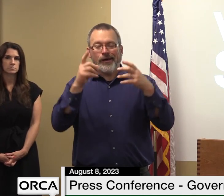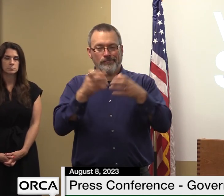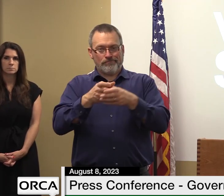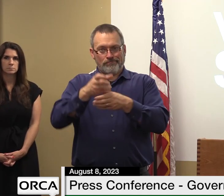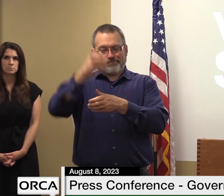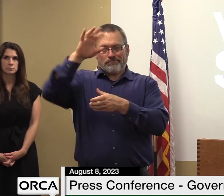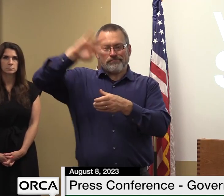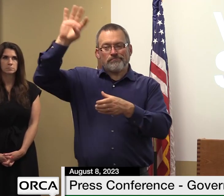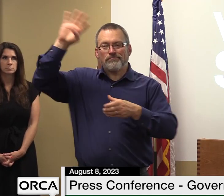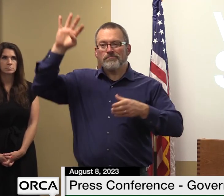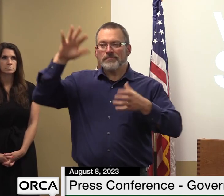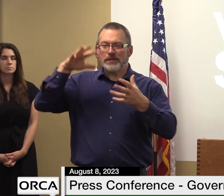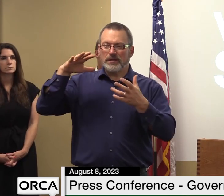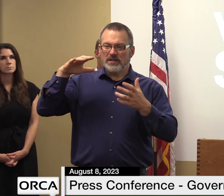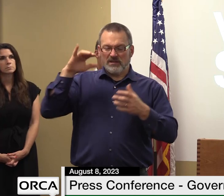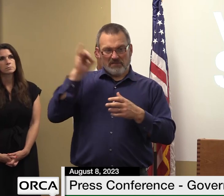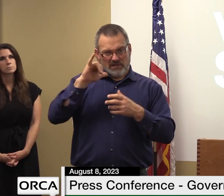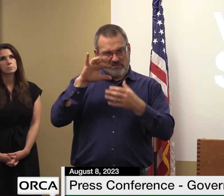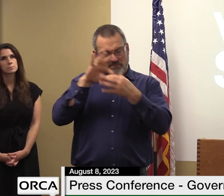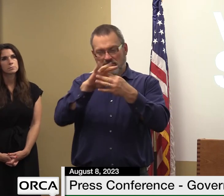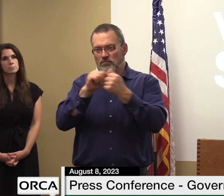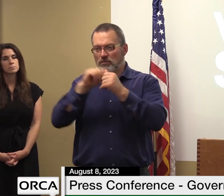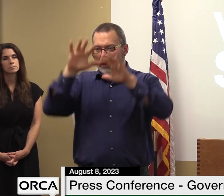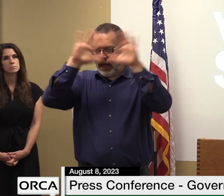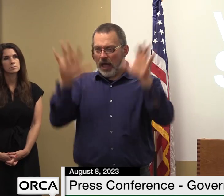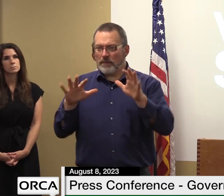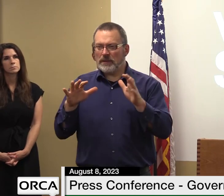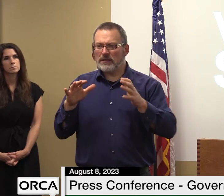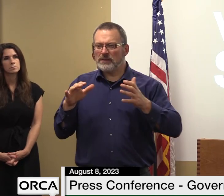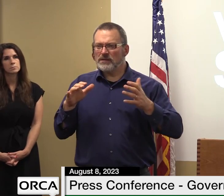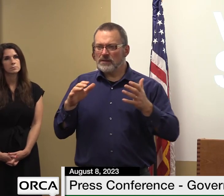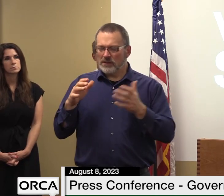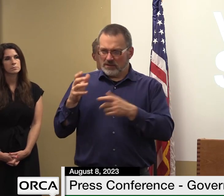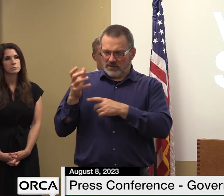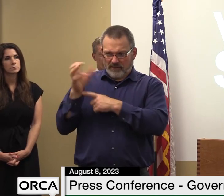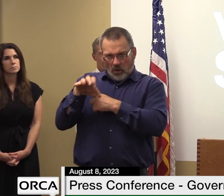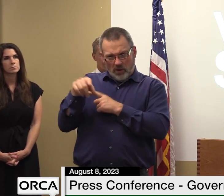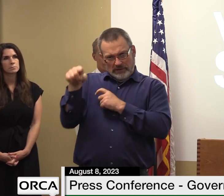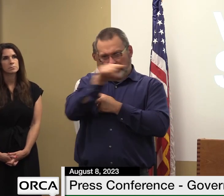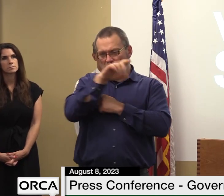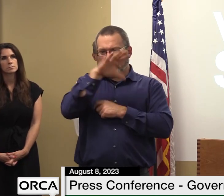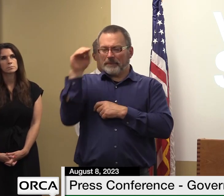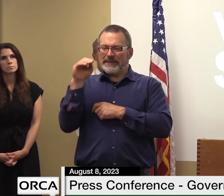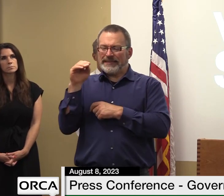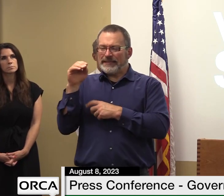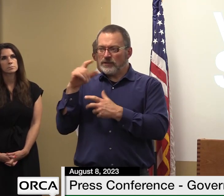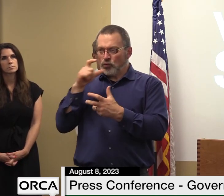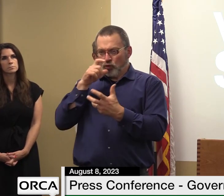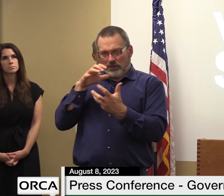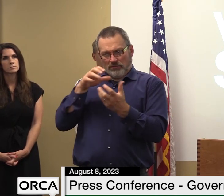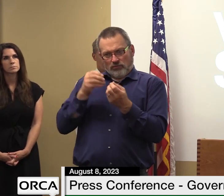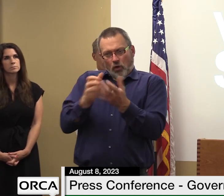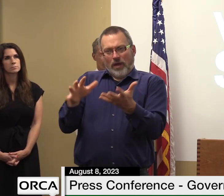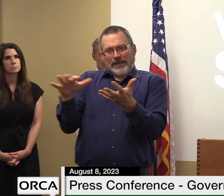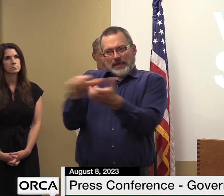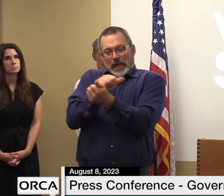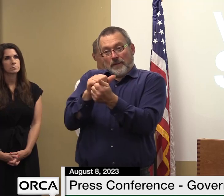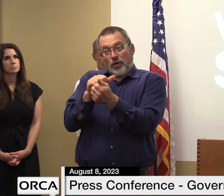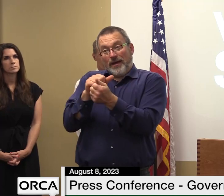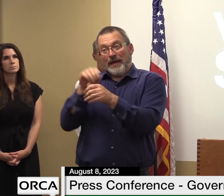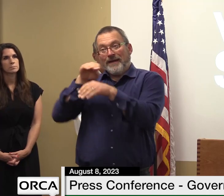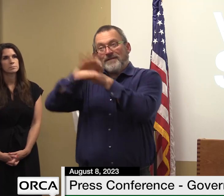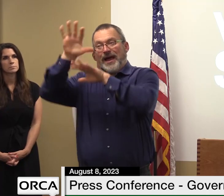problem for the climate but they sold anyway let's make them pay for vermont's damage from climate fueled storms